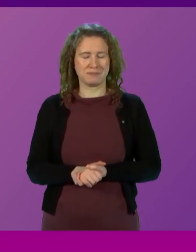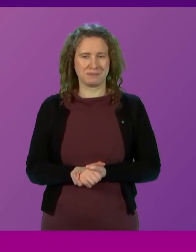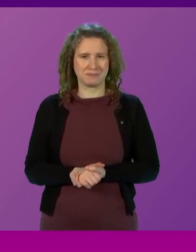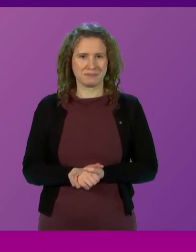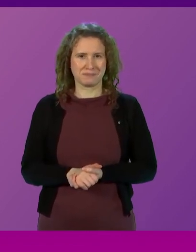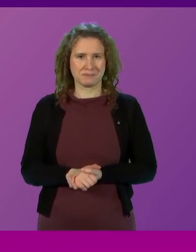Thank you very much so for